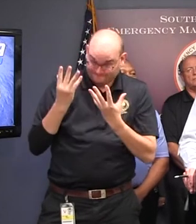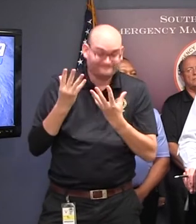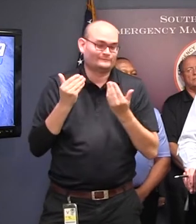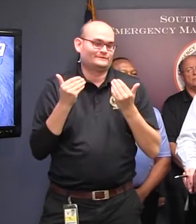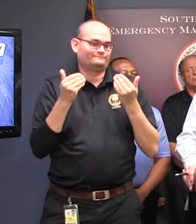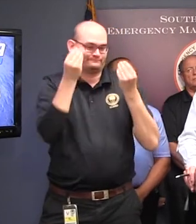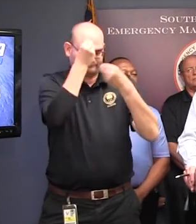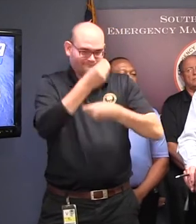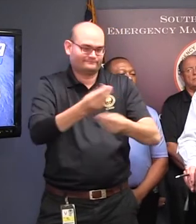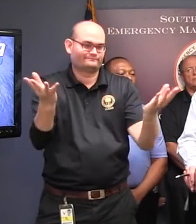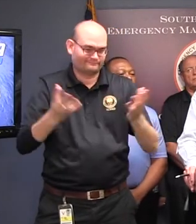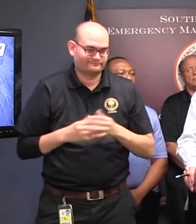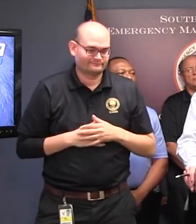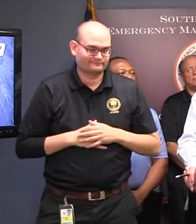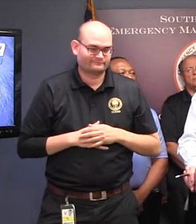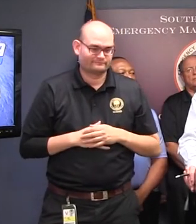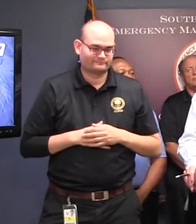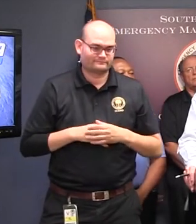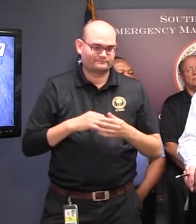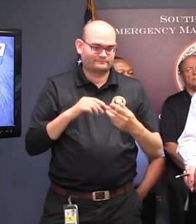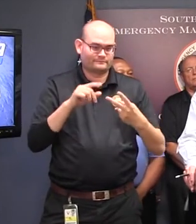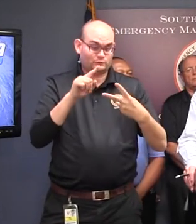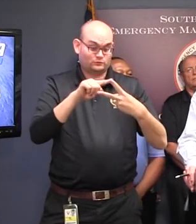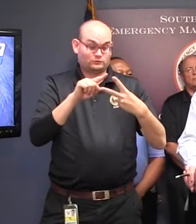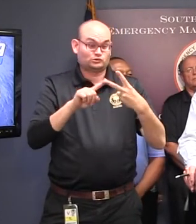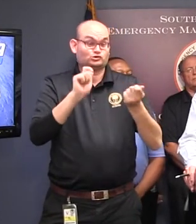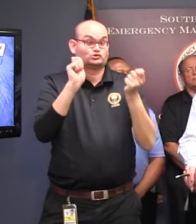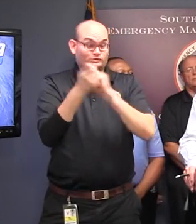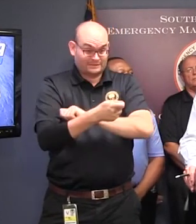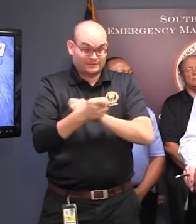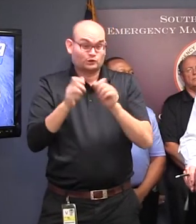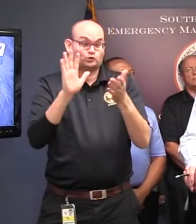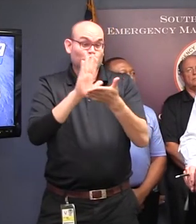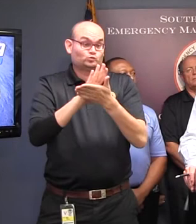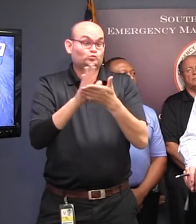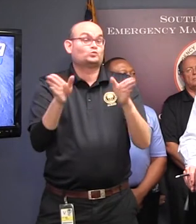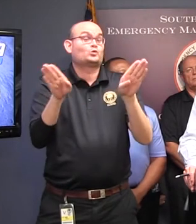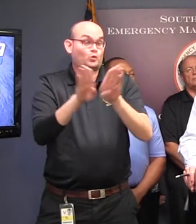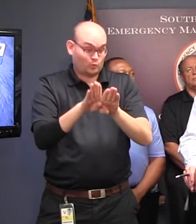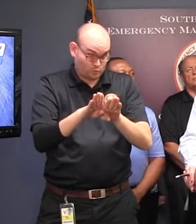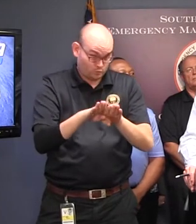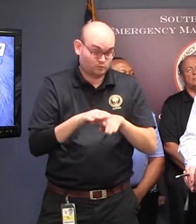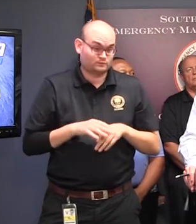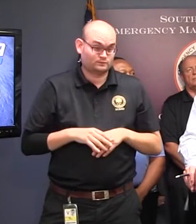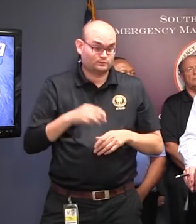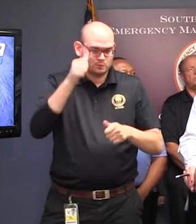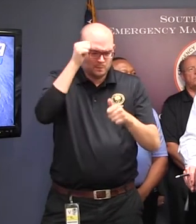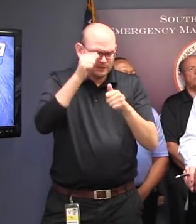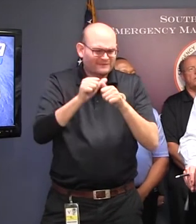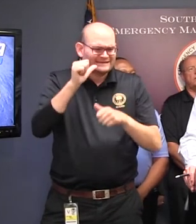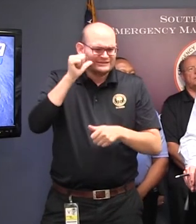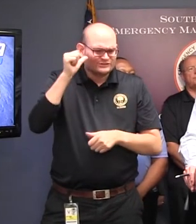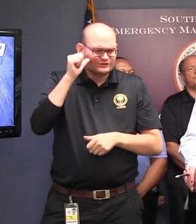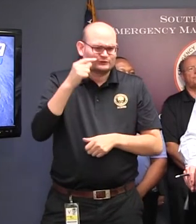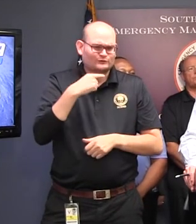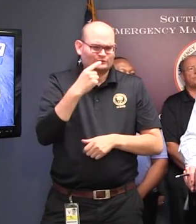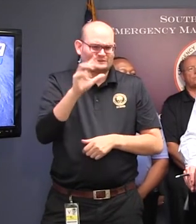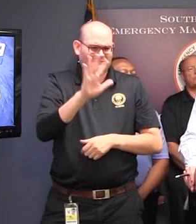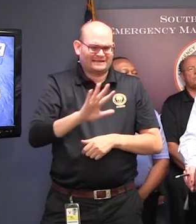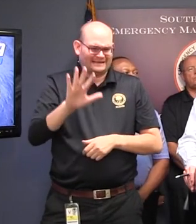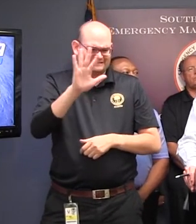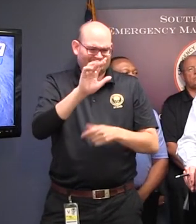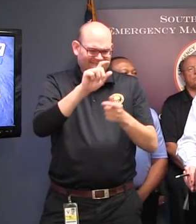changed somewhat. One is about school closings. I mentioned yesterday that we would have to consider a statewide order